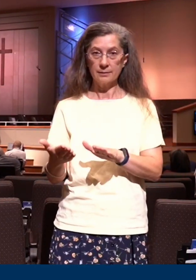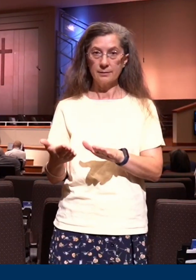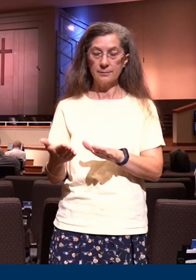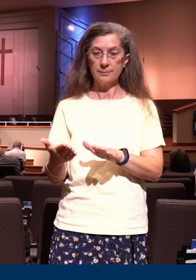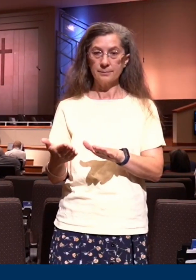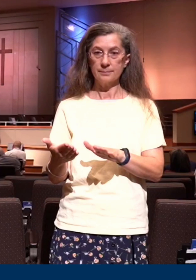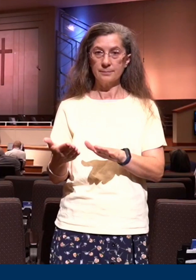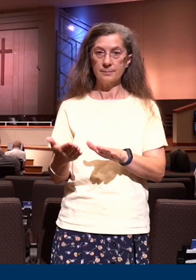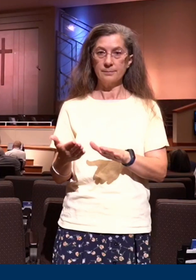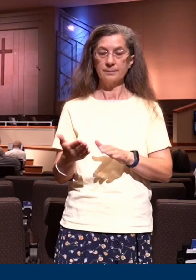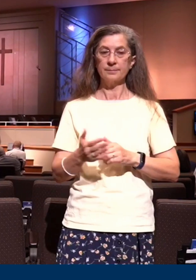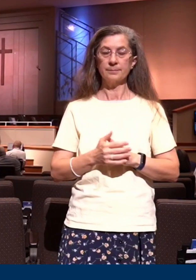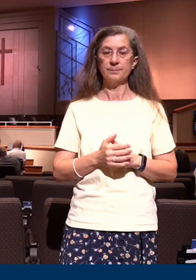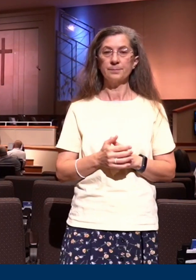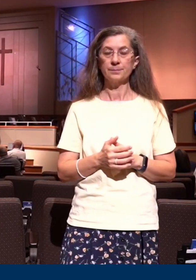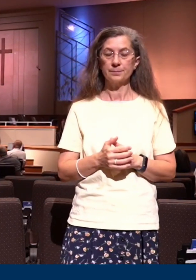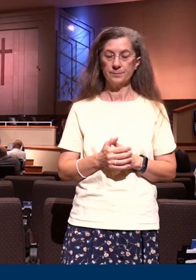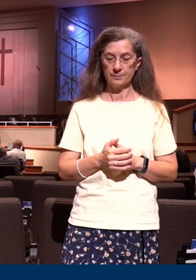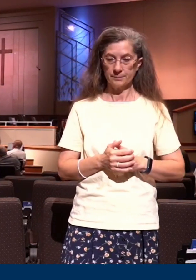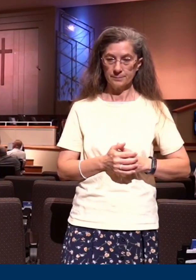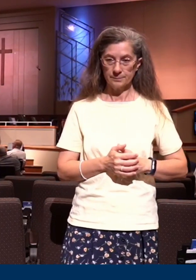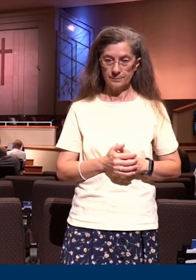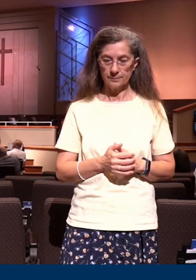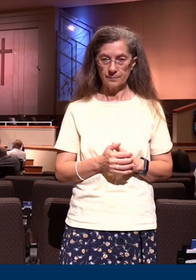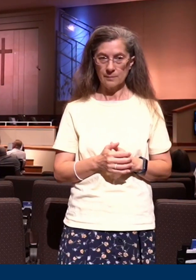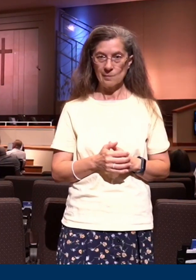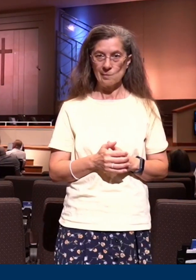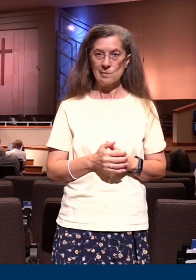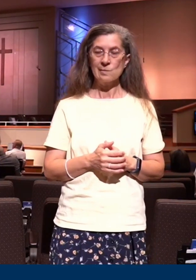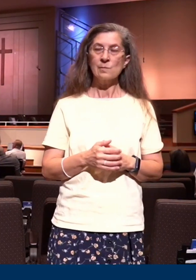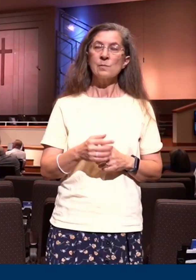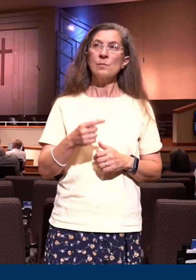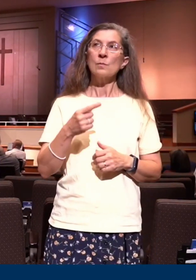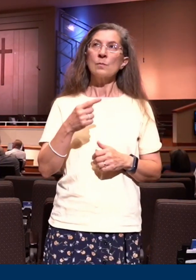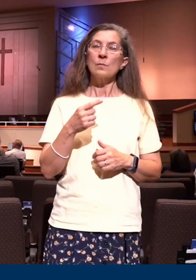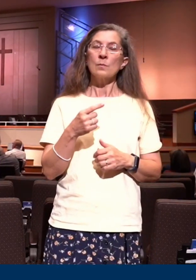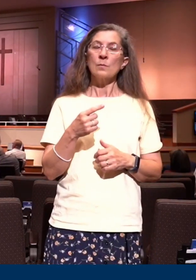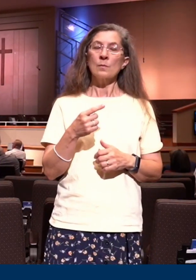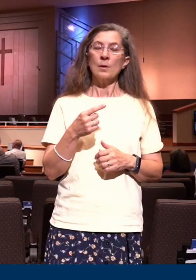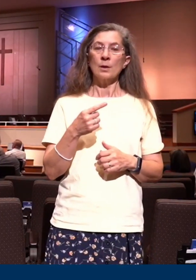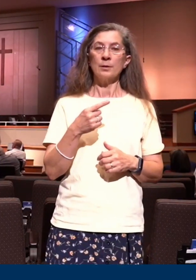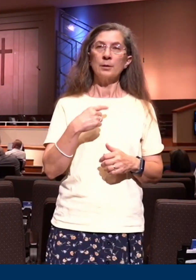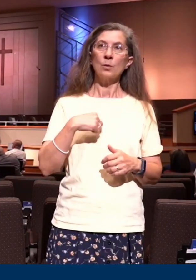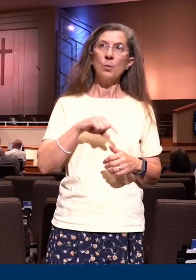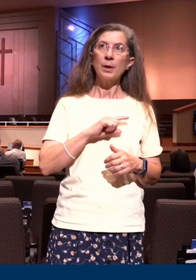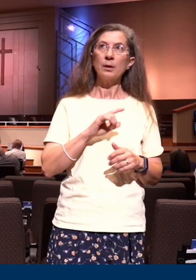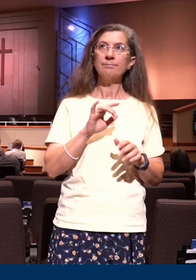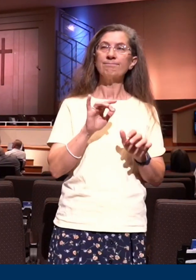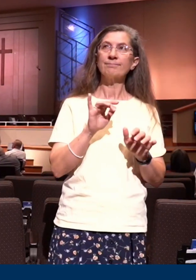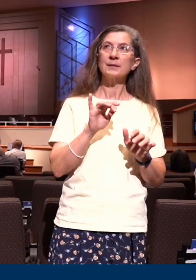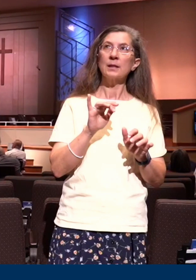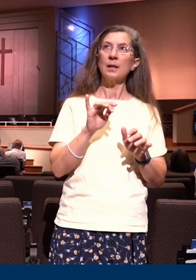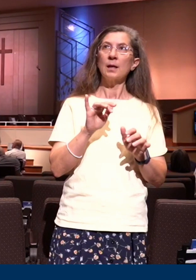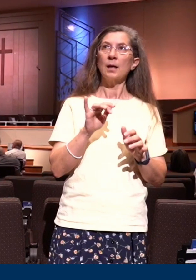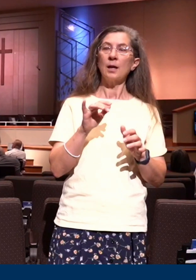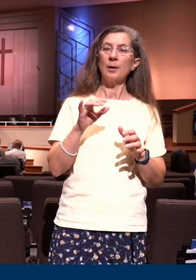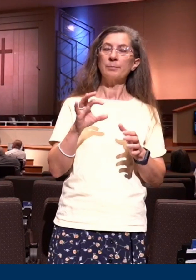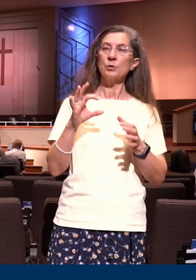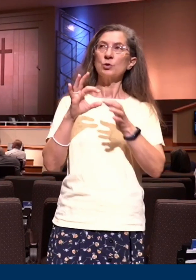word likeness is that which has been made after the likeness of something, or the resemblance of something. And the likeness in